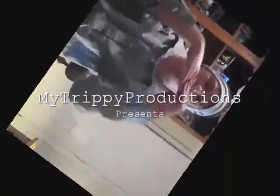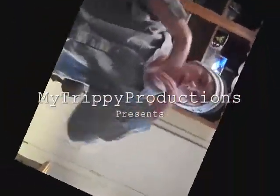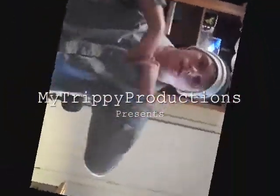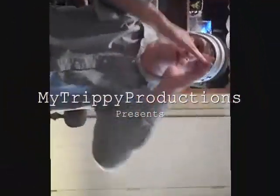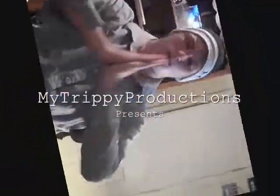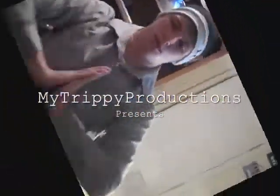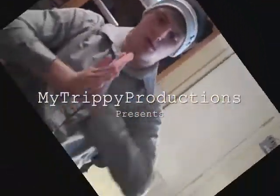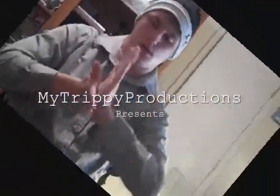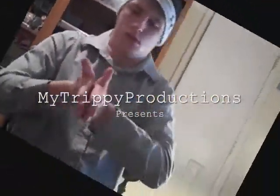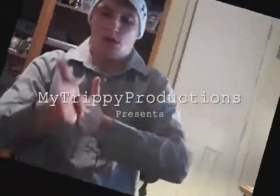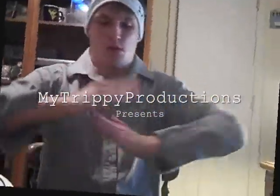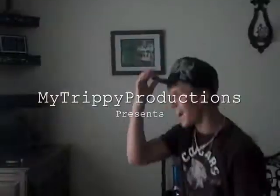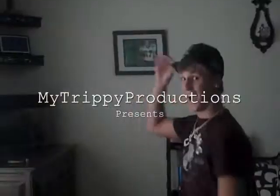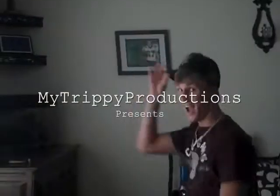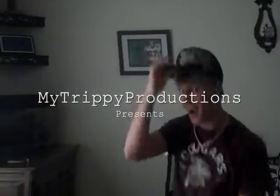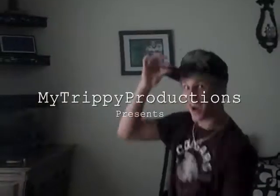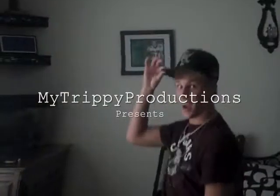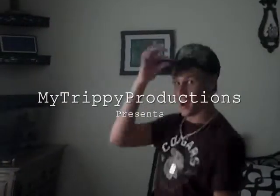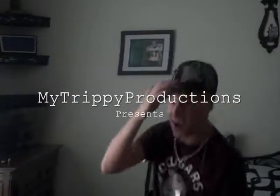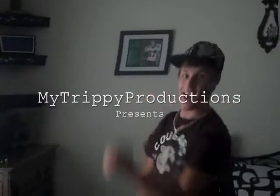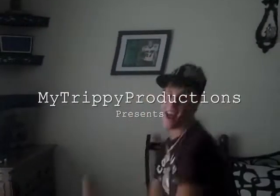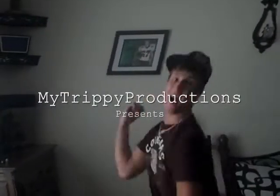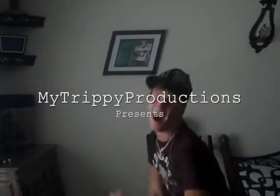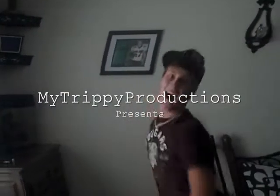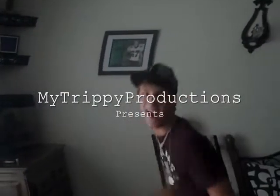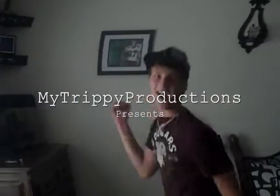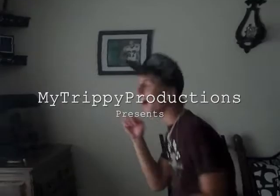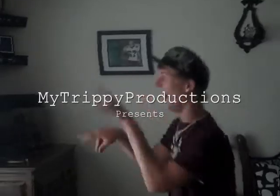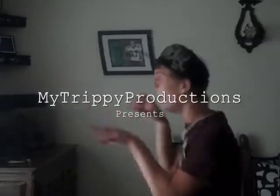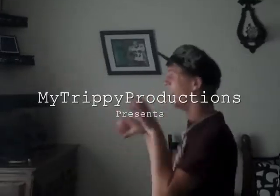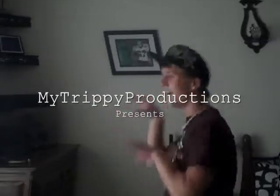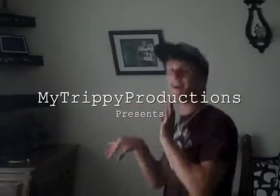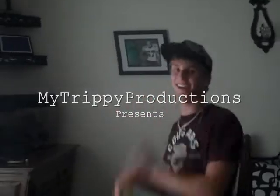passenger, but bitch don't blow in your mouth